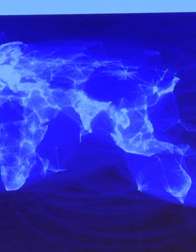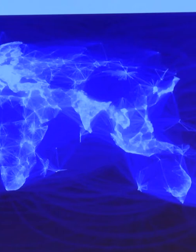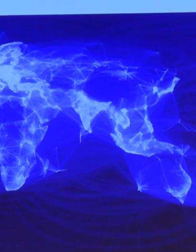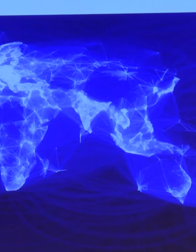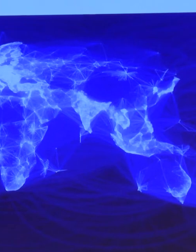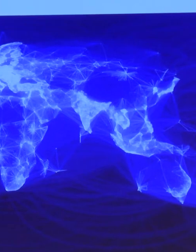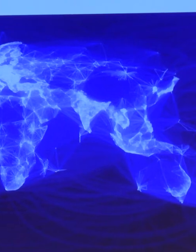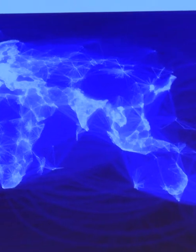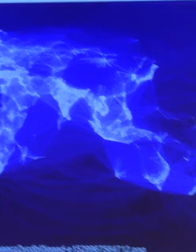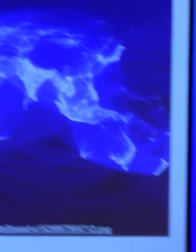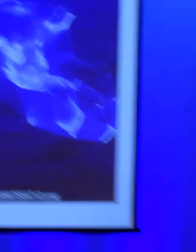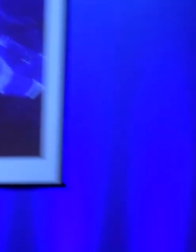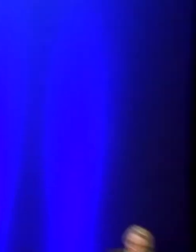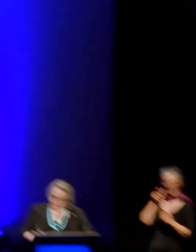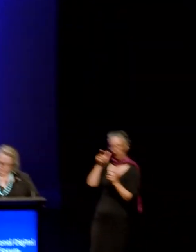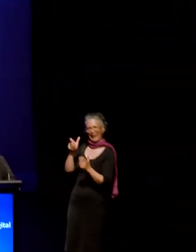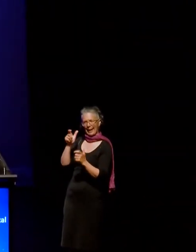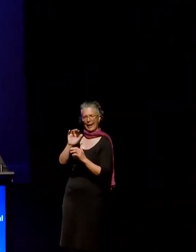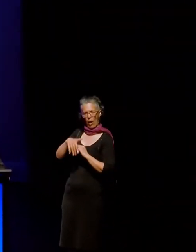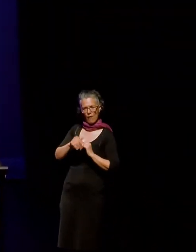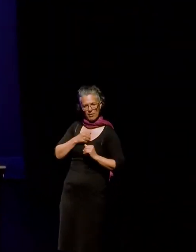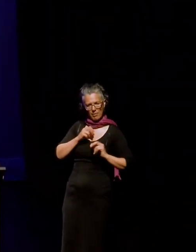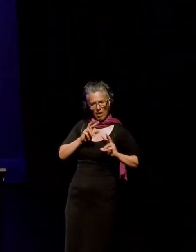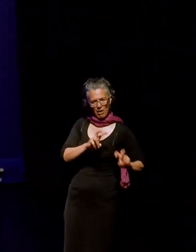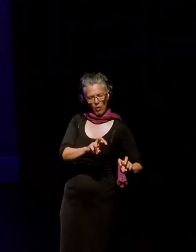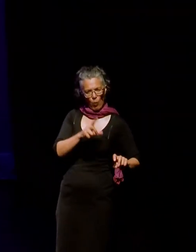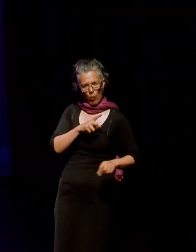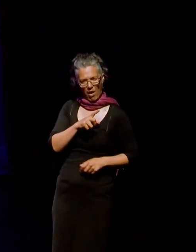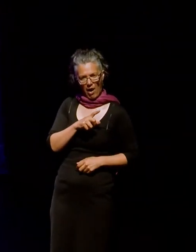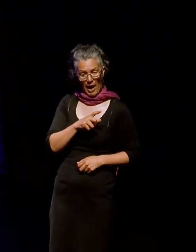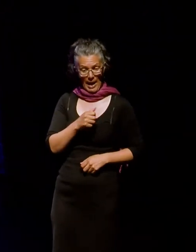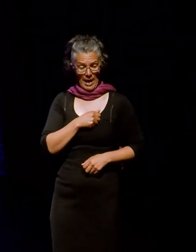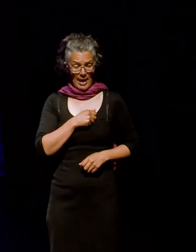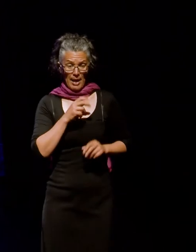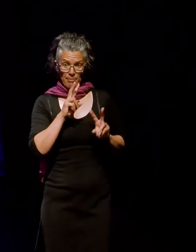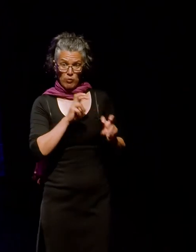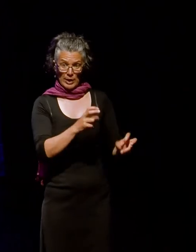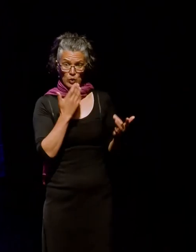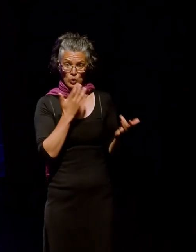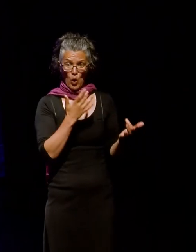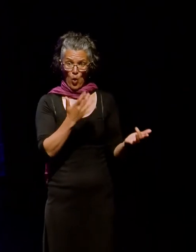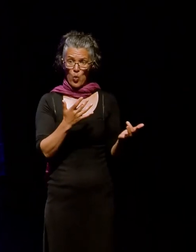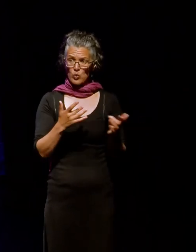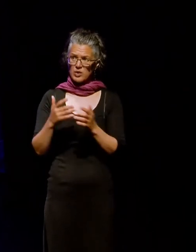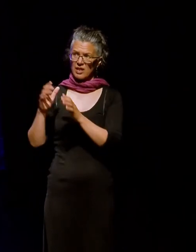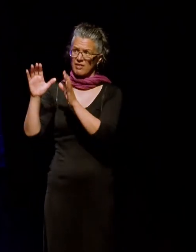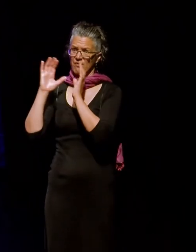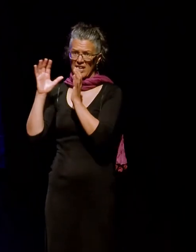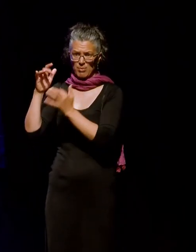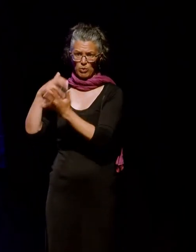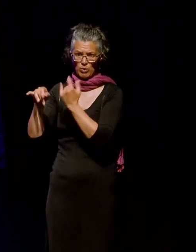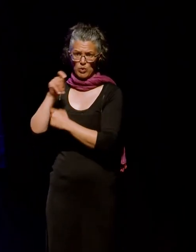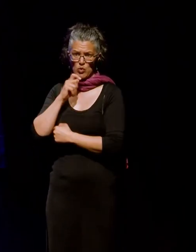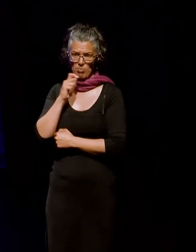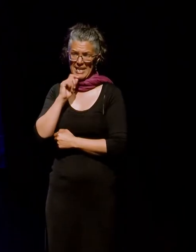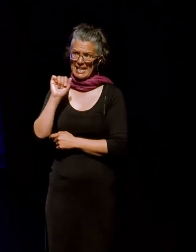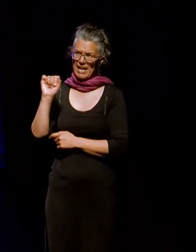So why care about this kind of research? In my research I propose that social media technologies play a mediating role